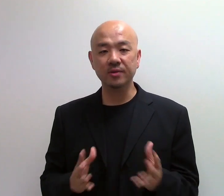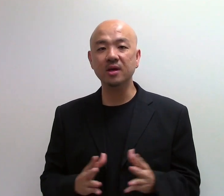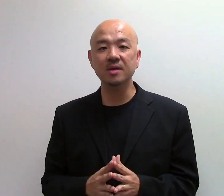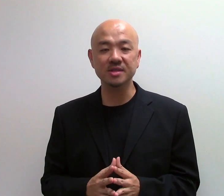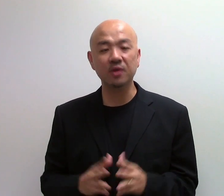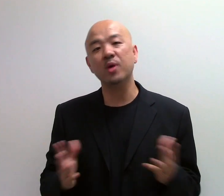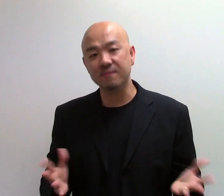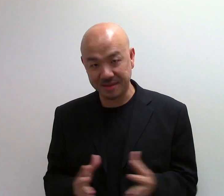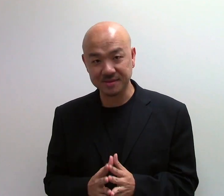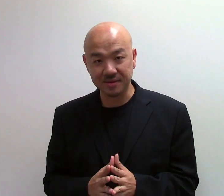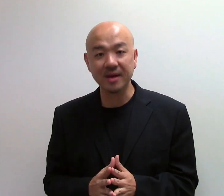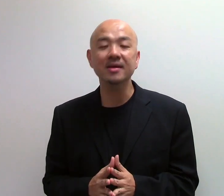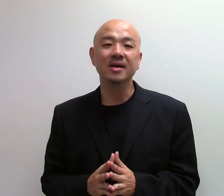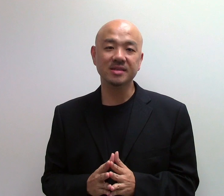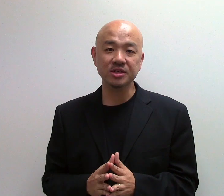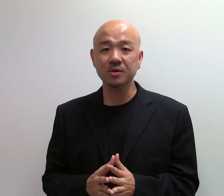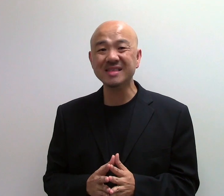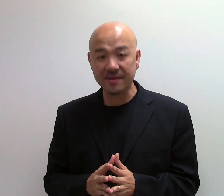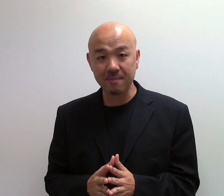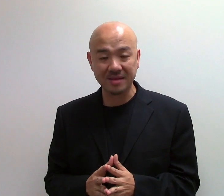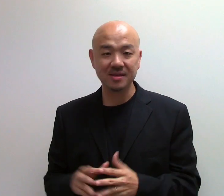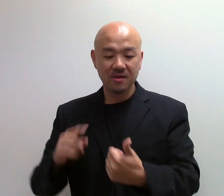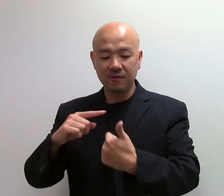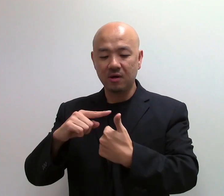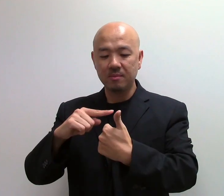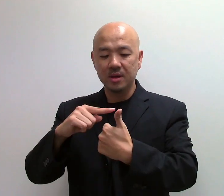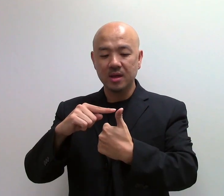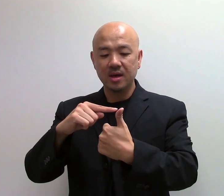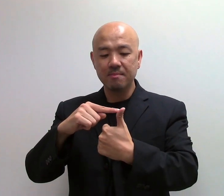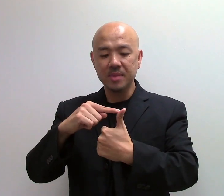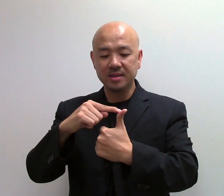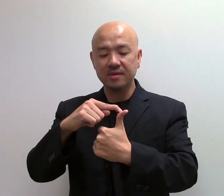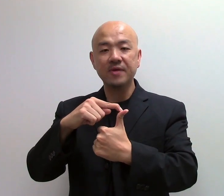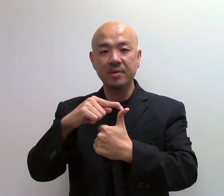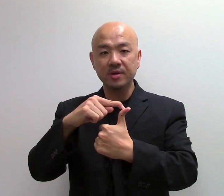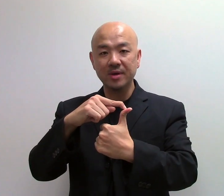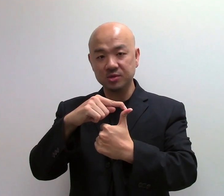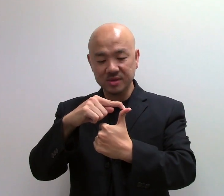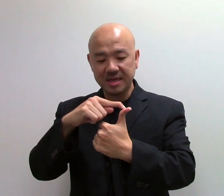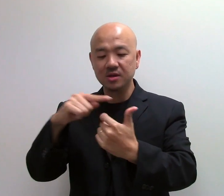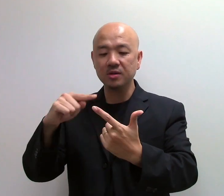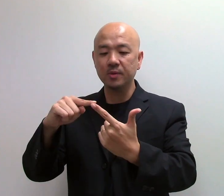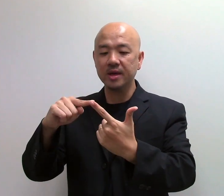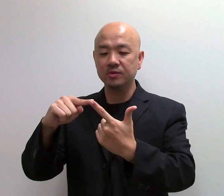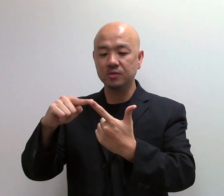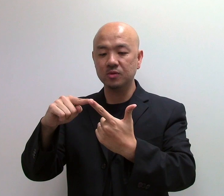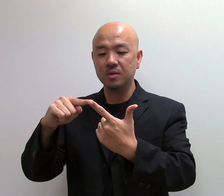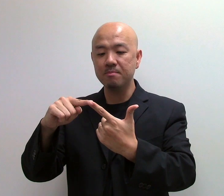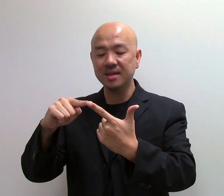curriculum is not 12 months. It's actually only 7 months from mid-February where the school starts all the way to mid